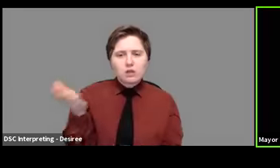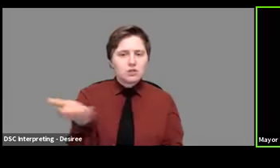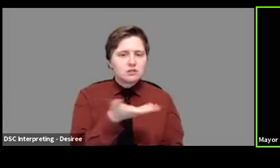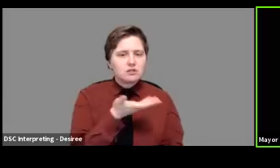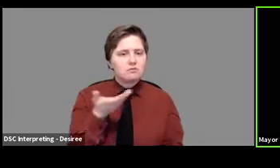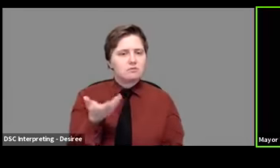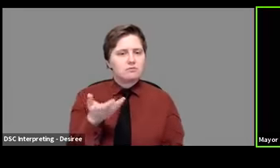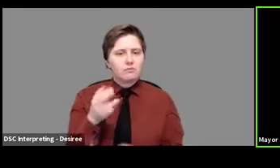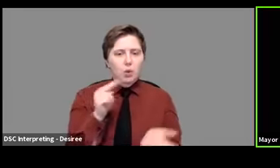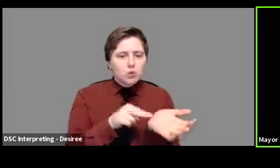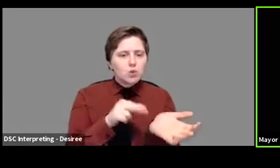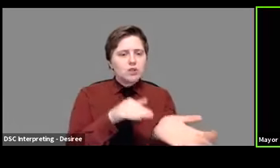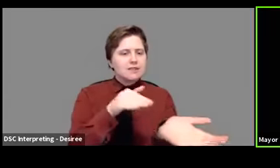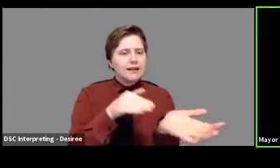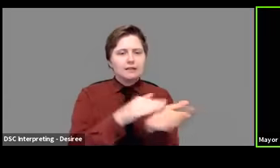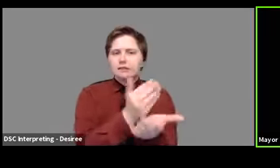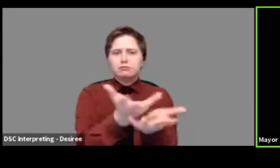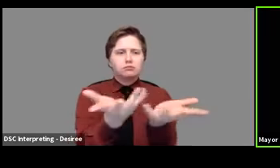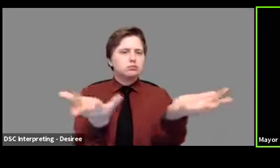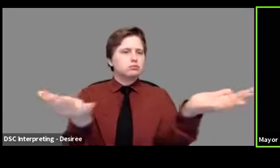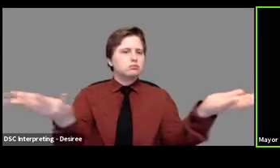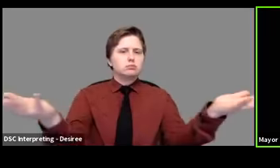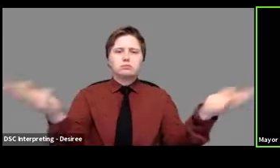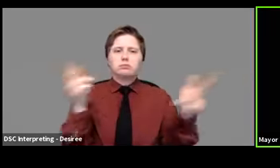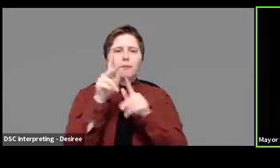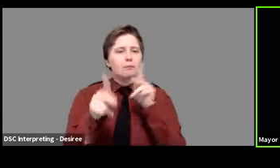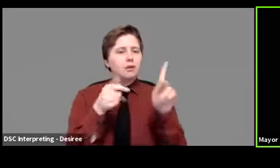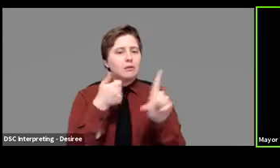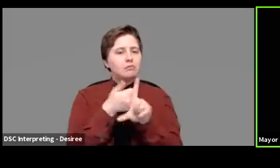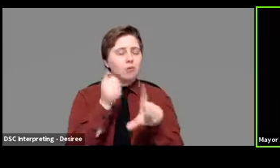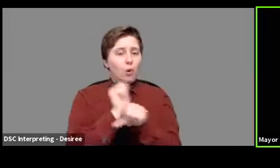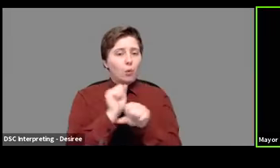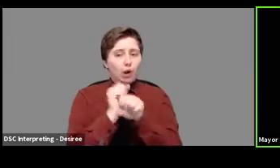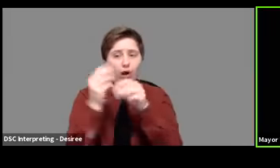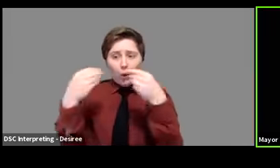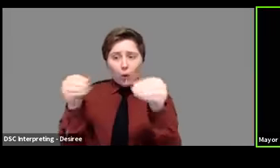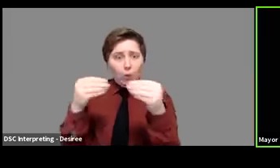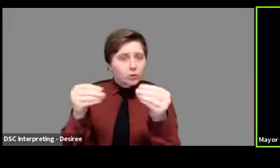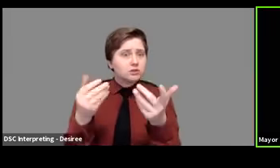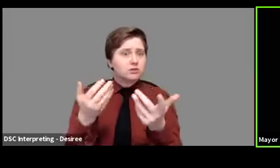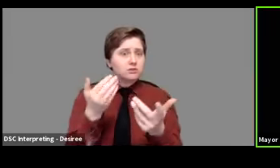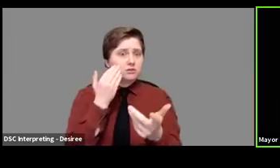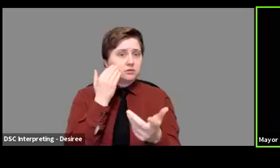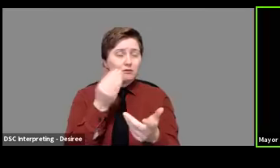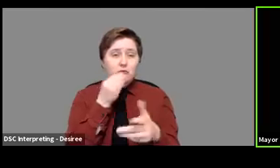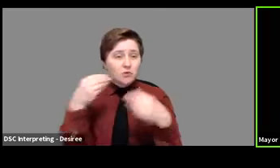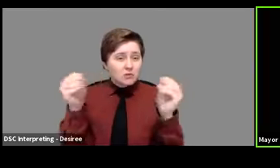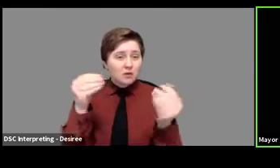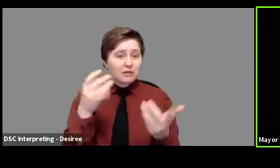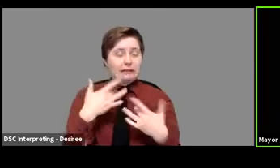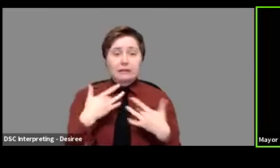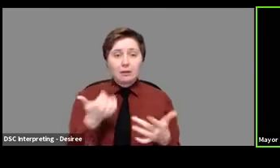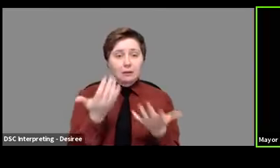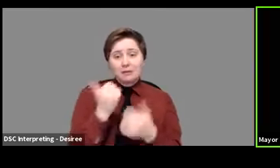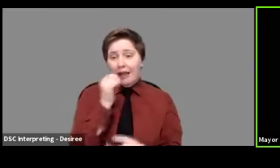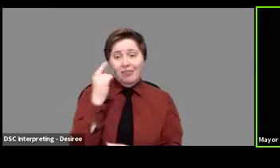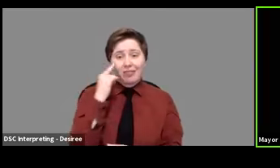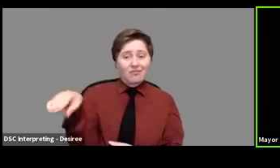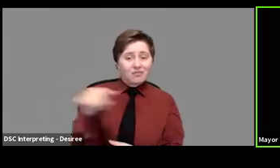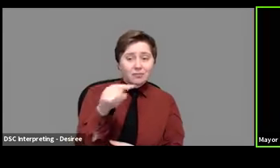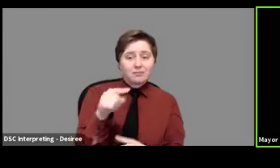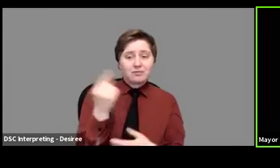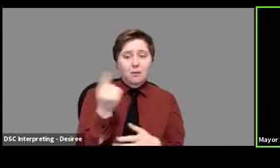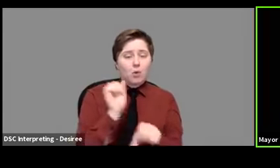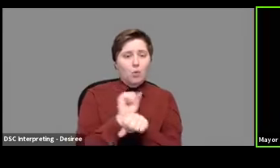you know, nurses, doctors, folks who work at grocery stores, you know, you might, you know, typically you might not think of, you know,